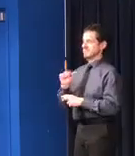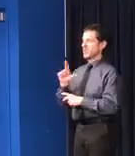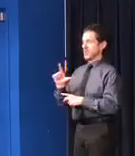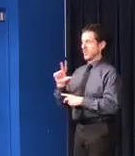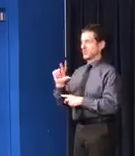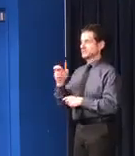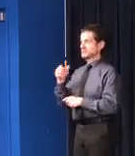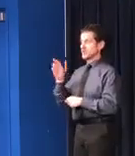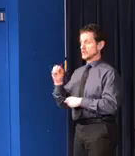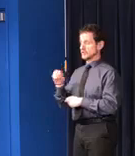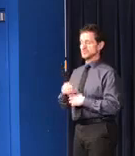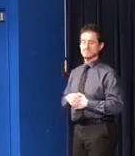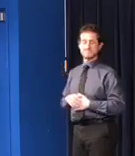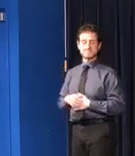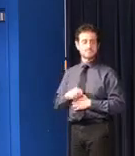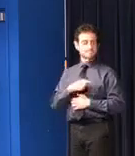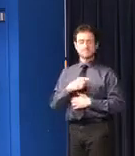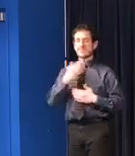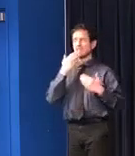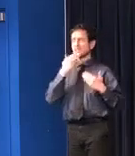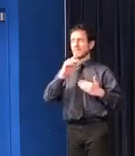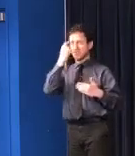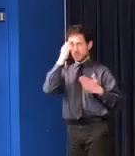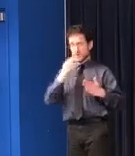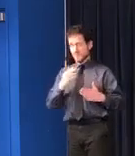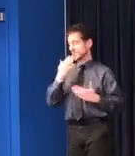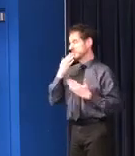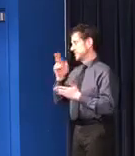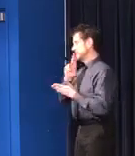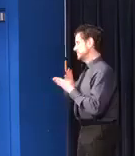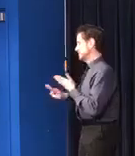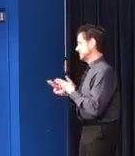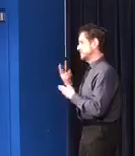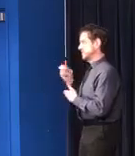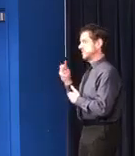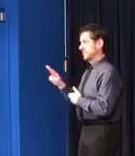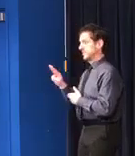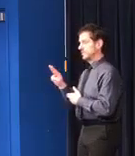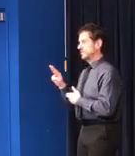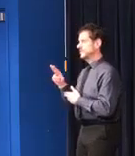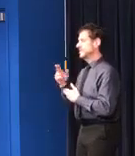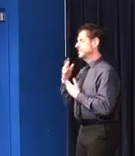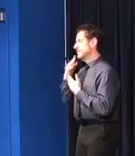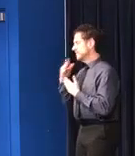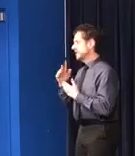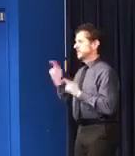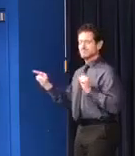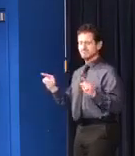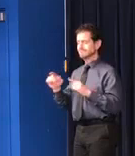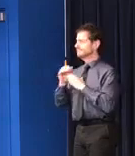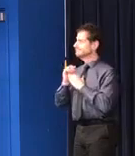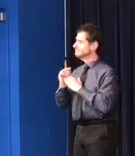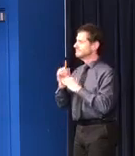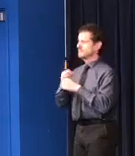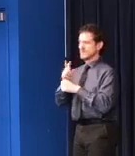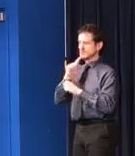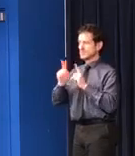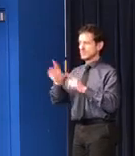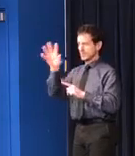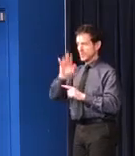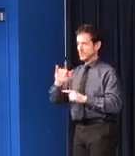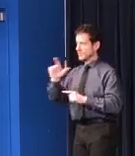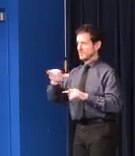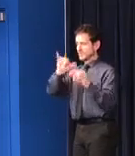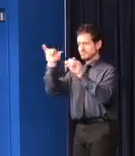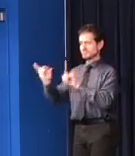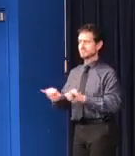Thank you to Governor Pritzker and Secretary Ho. Thank you so much for your leadership to ensure that all Illinoisans have